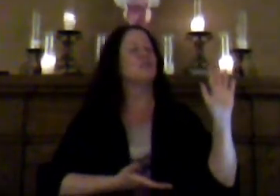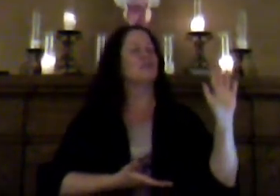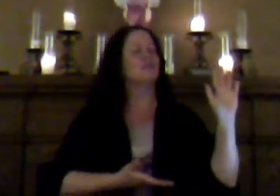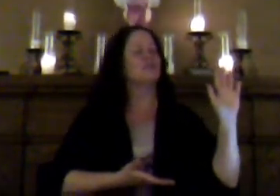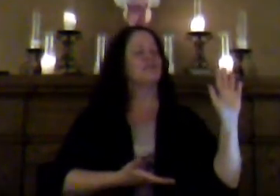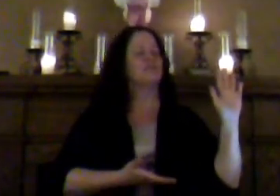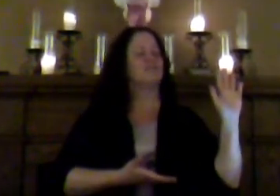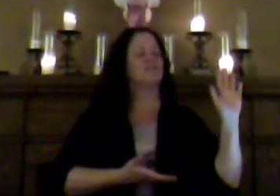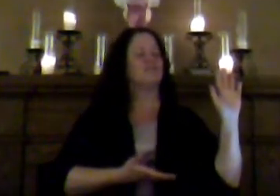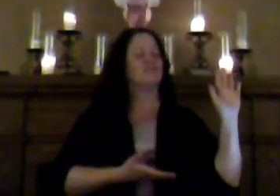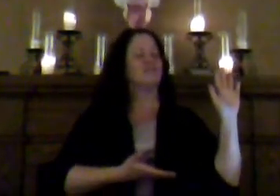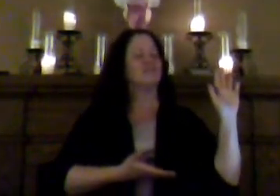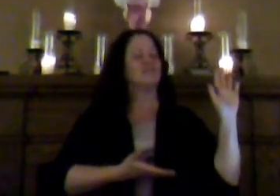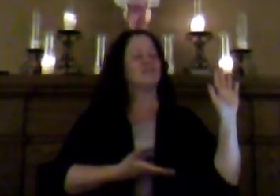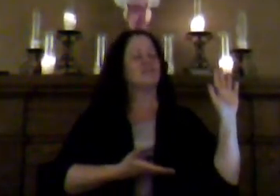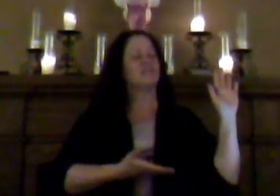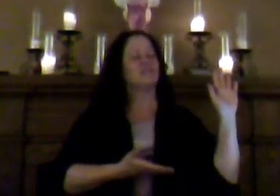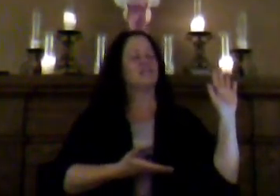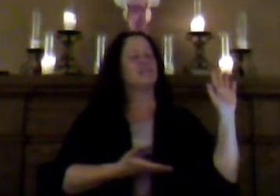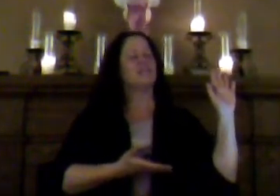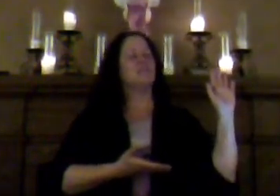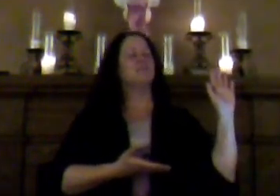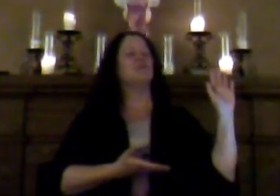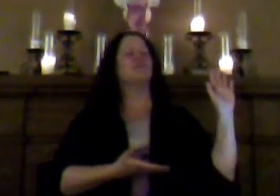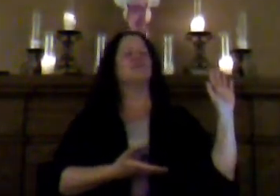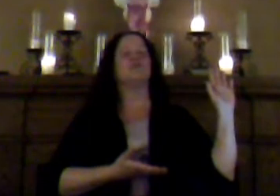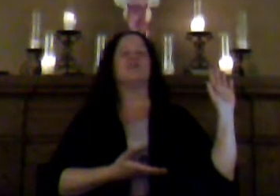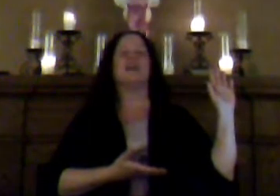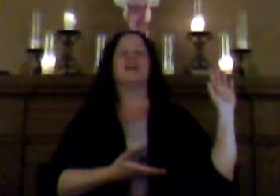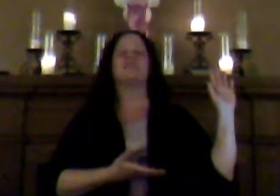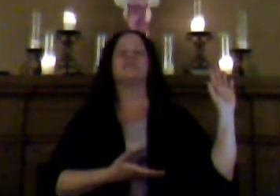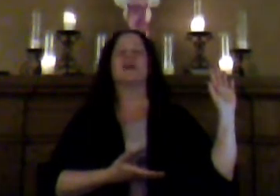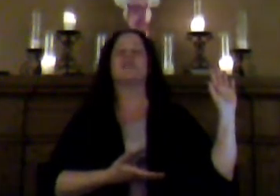in a beautiful, relaxed manner.